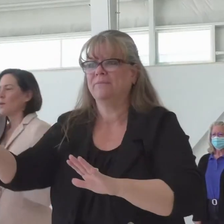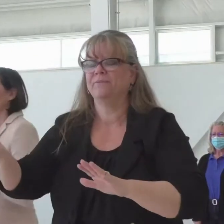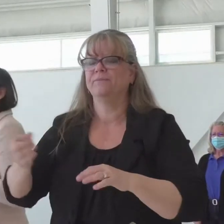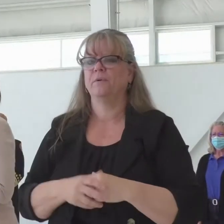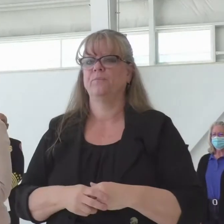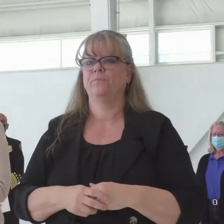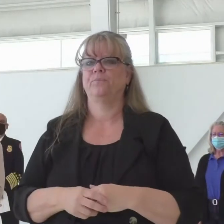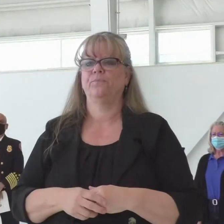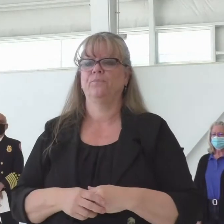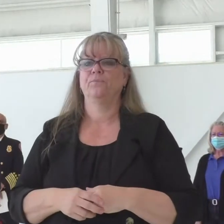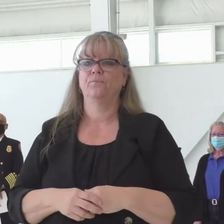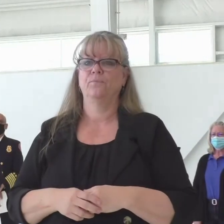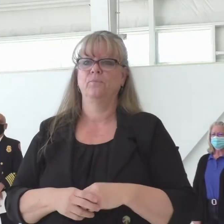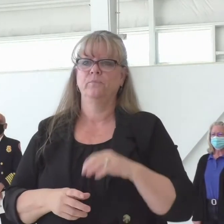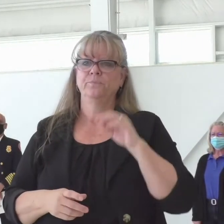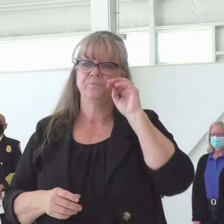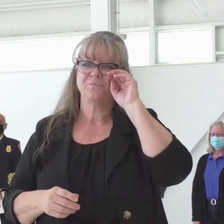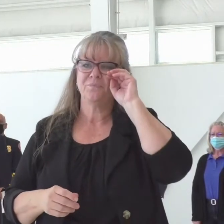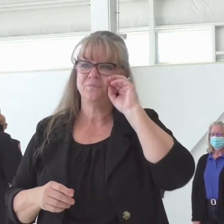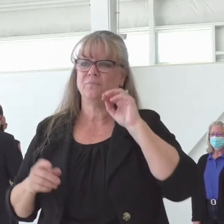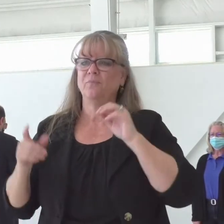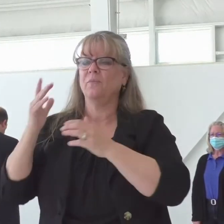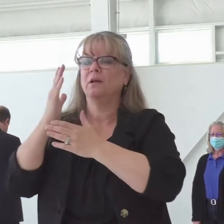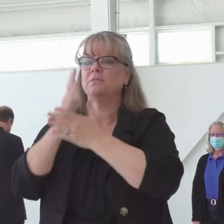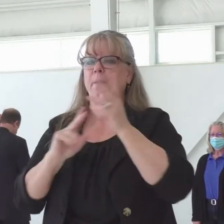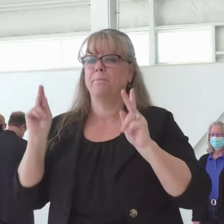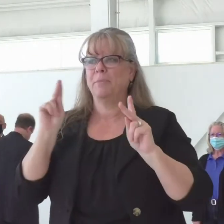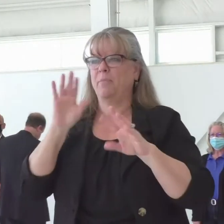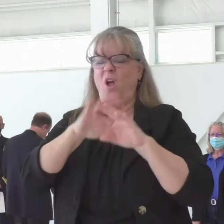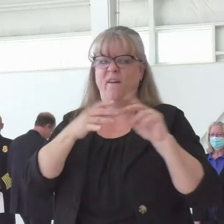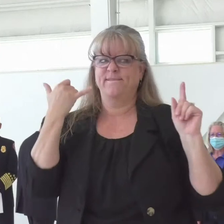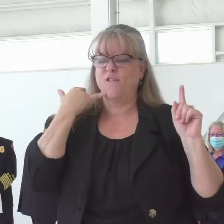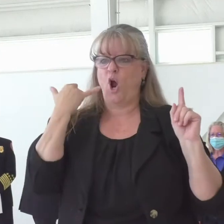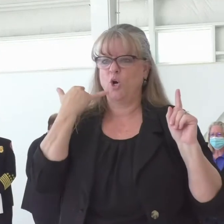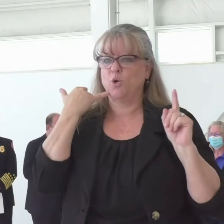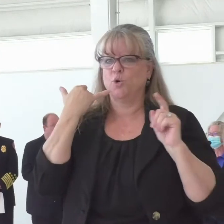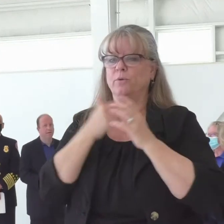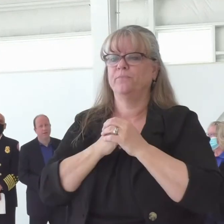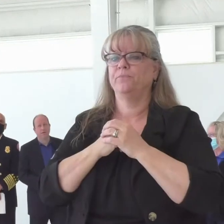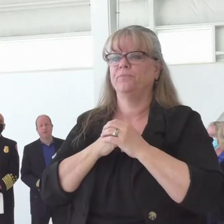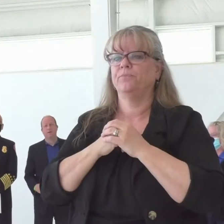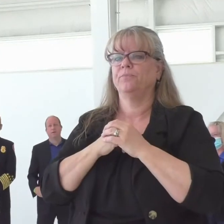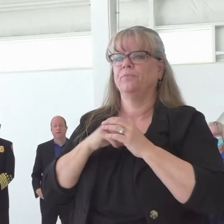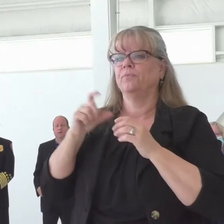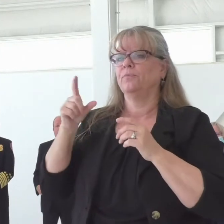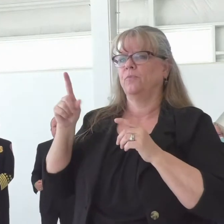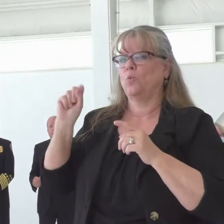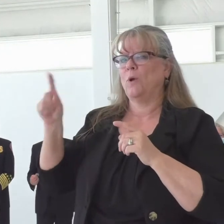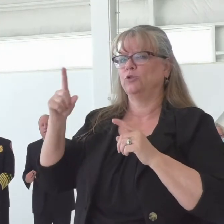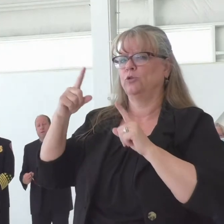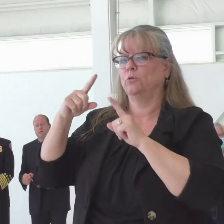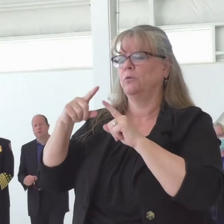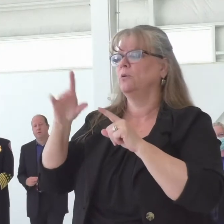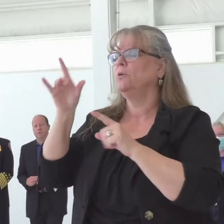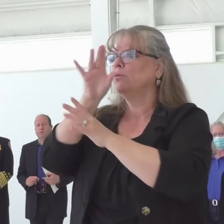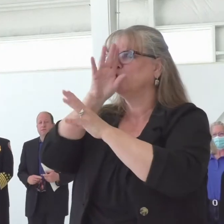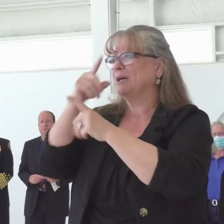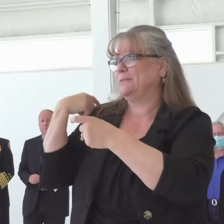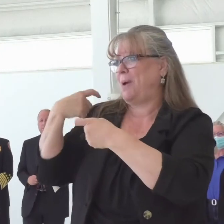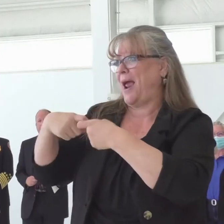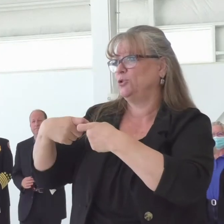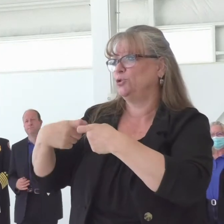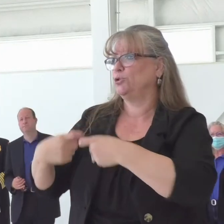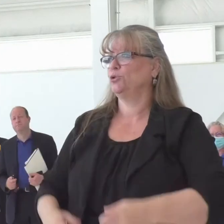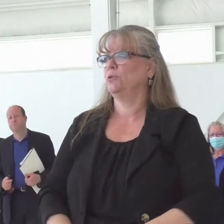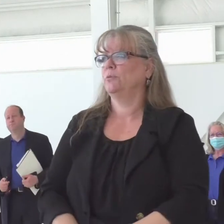We're going to take some online questions now. The first is for the Governor. The Noticias Univision, Governor, can you tell